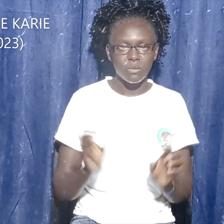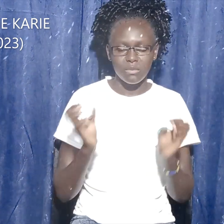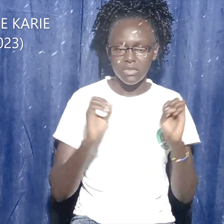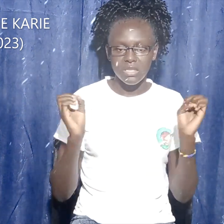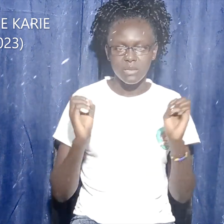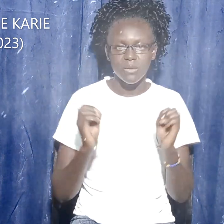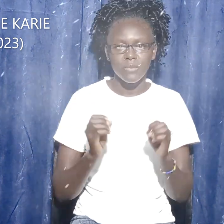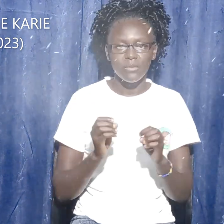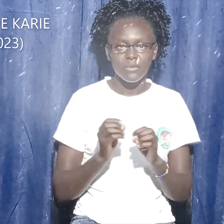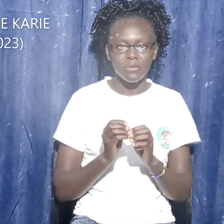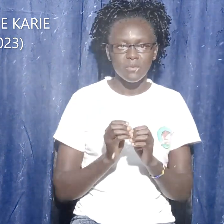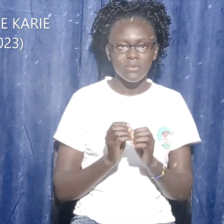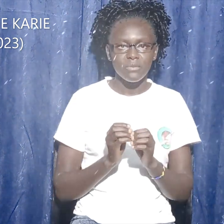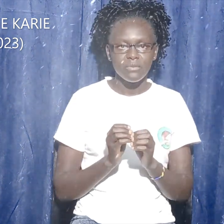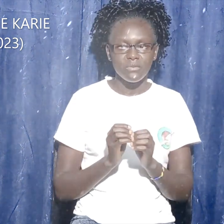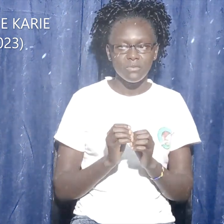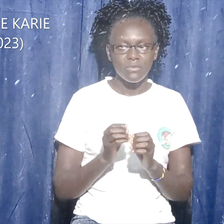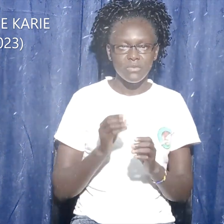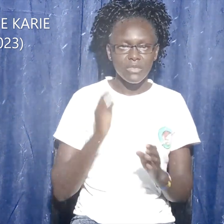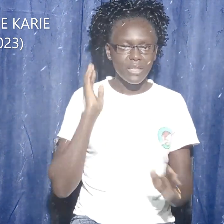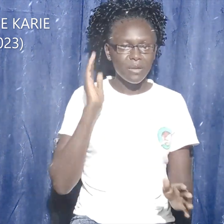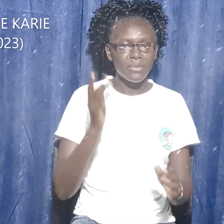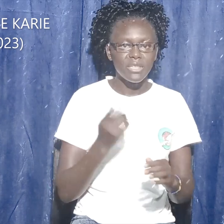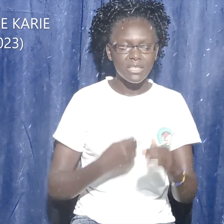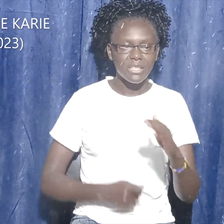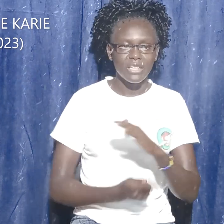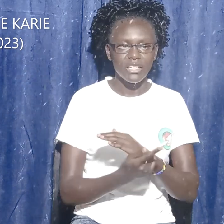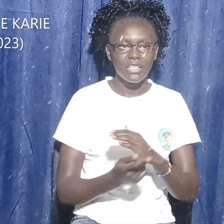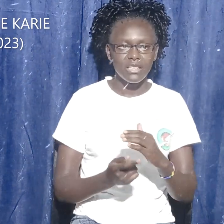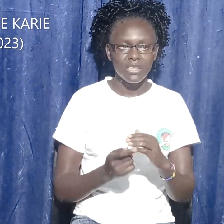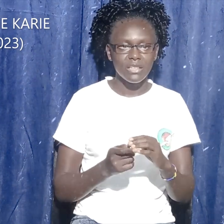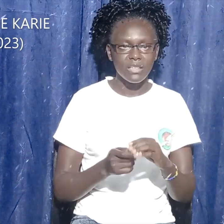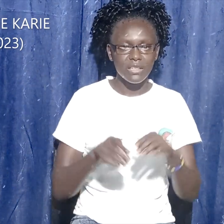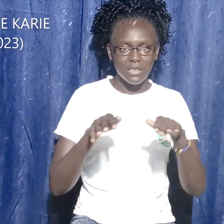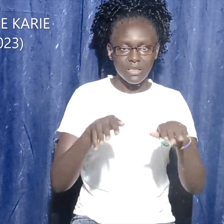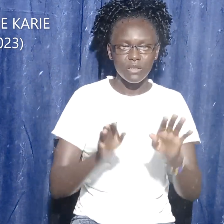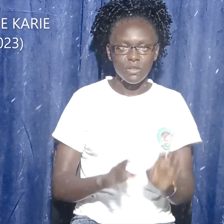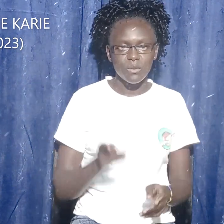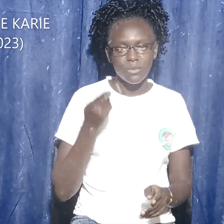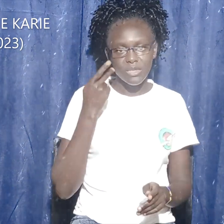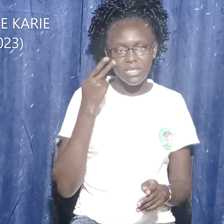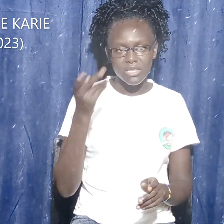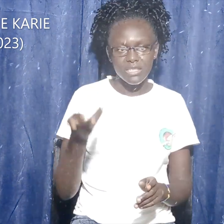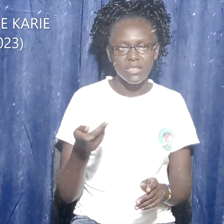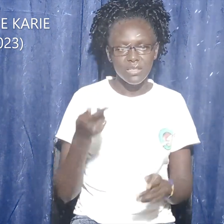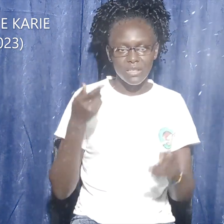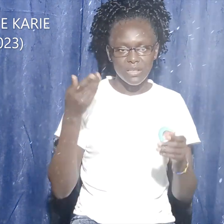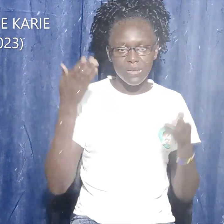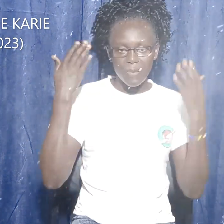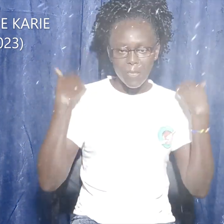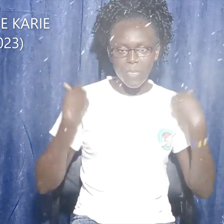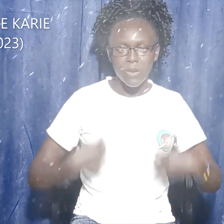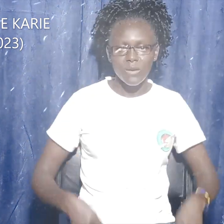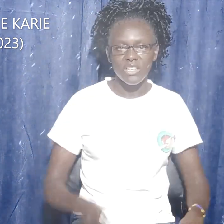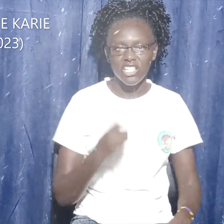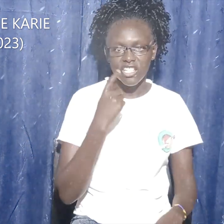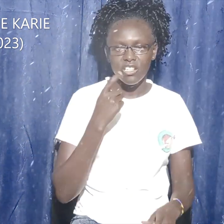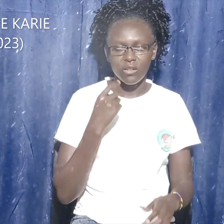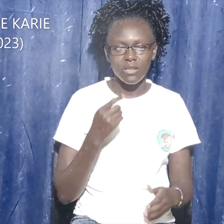him and went into the tomb and the saw the linen cloth lying there, and the first cloth